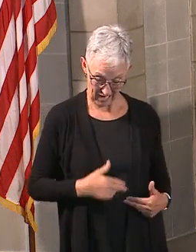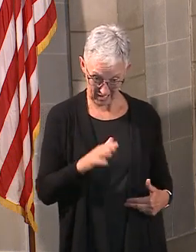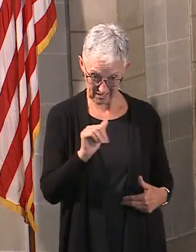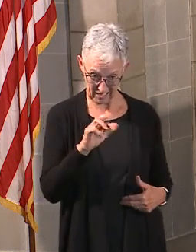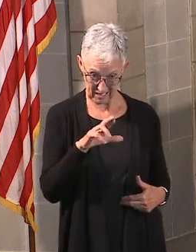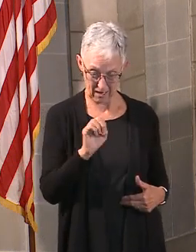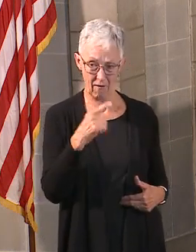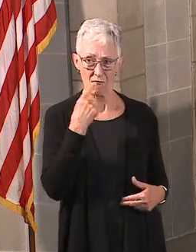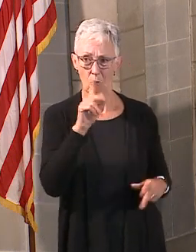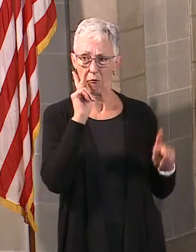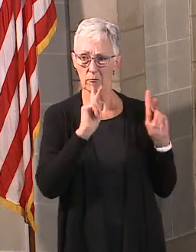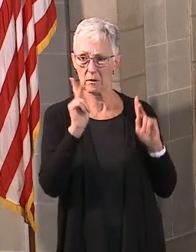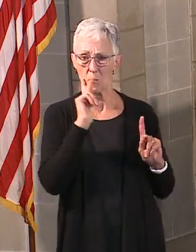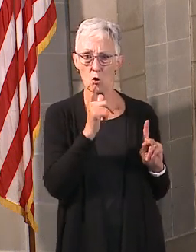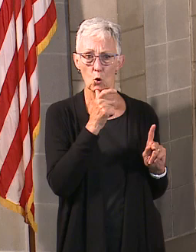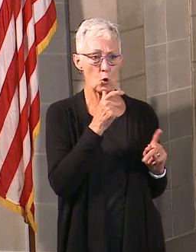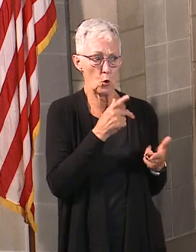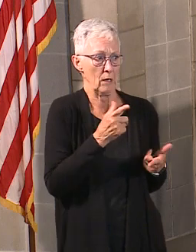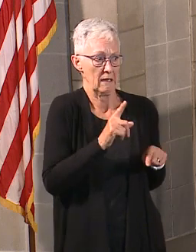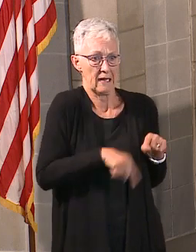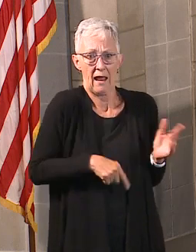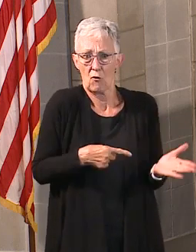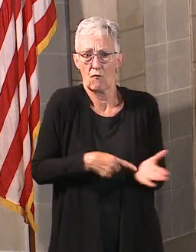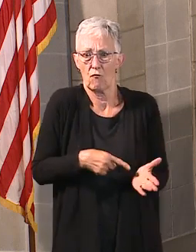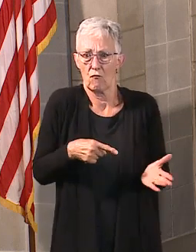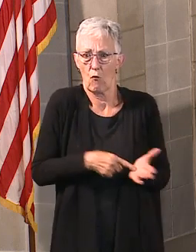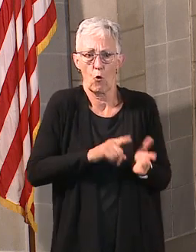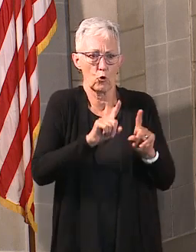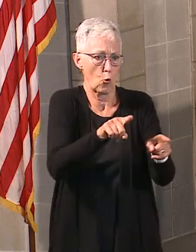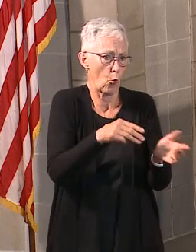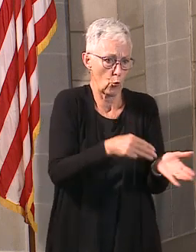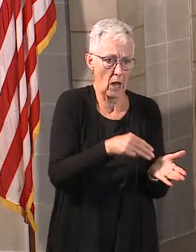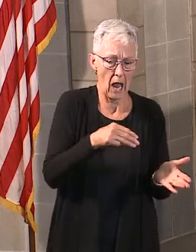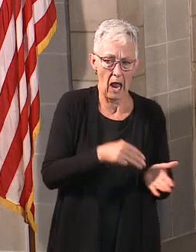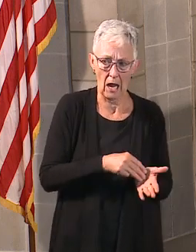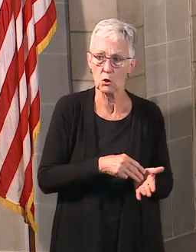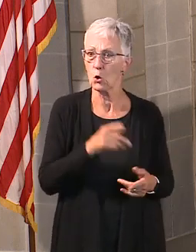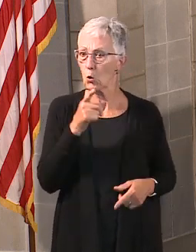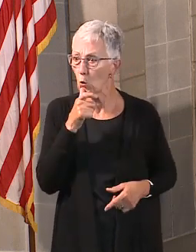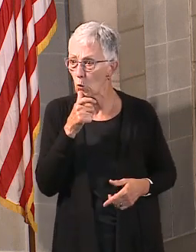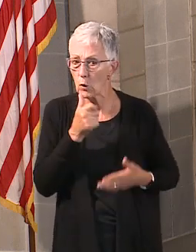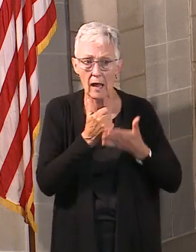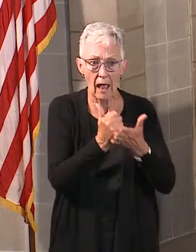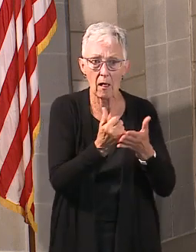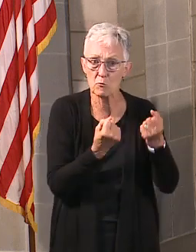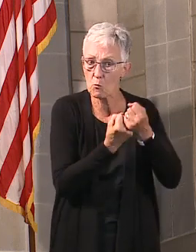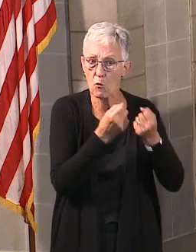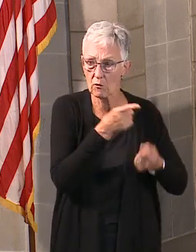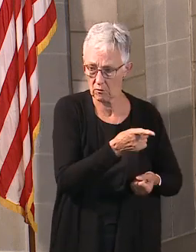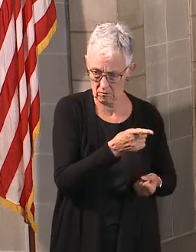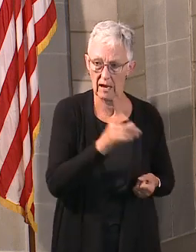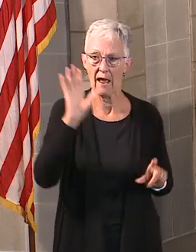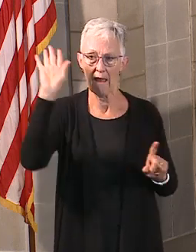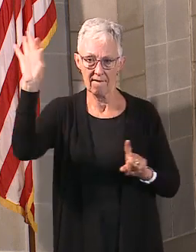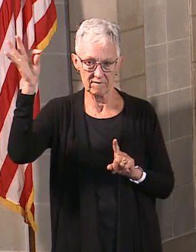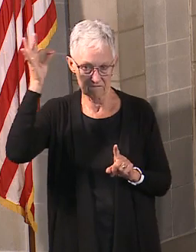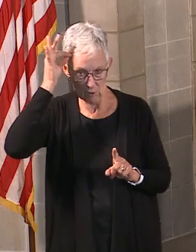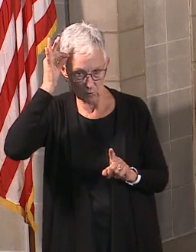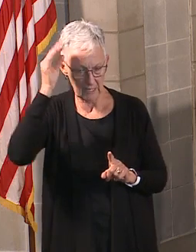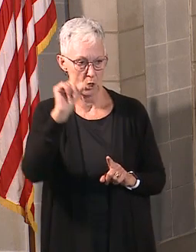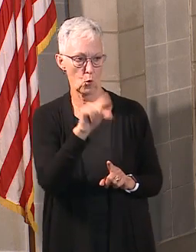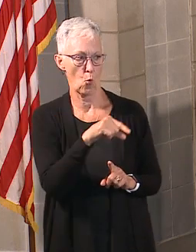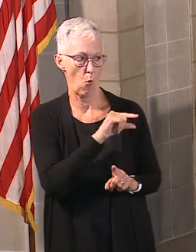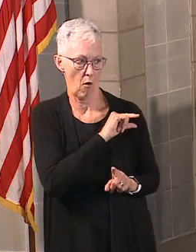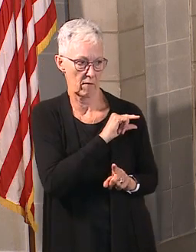And the persons that do that work and do that work well are our federally qualified partners. So this morning,